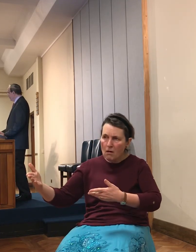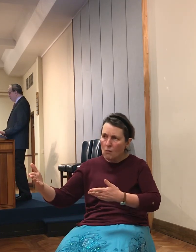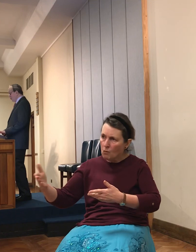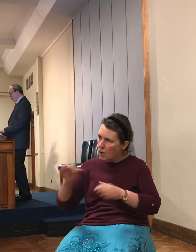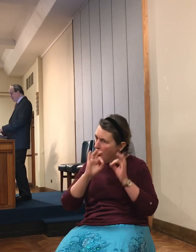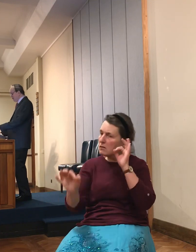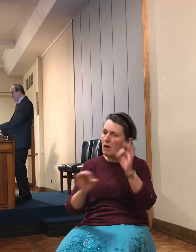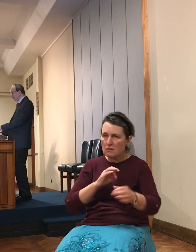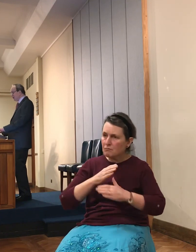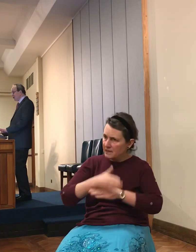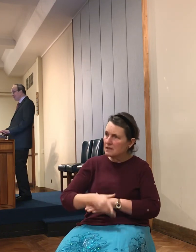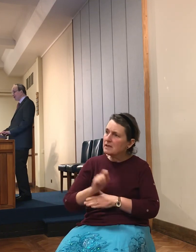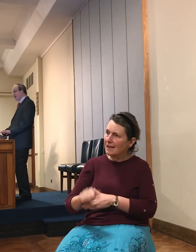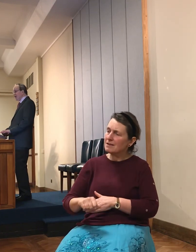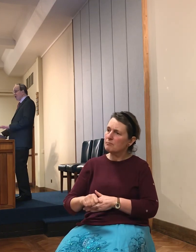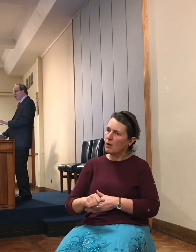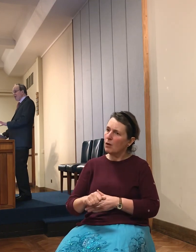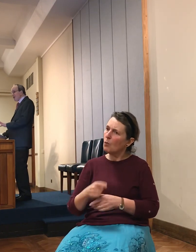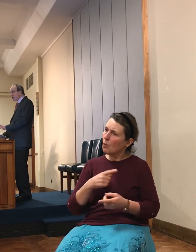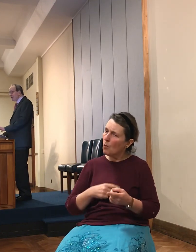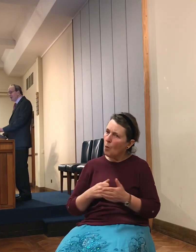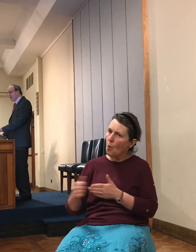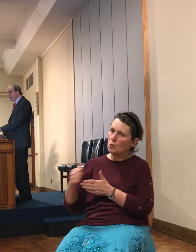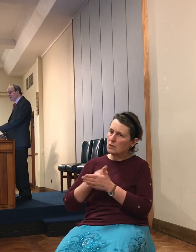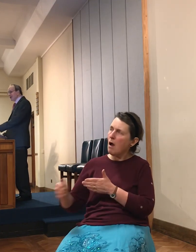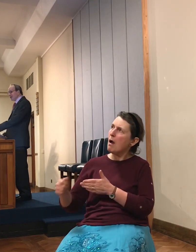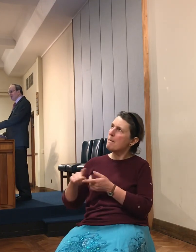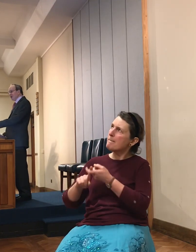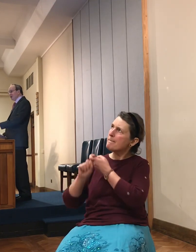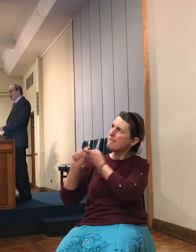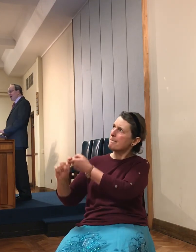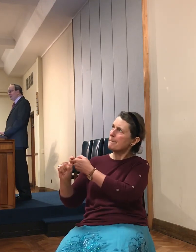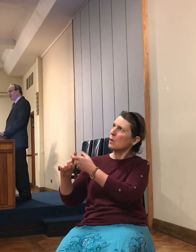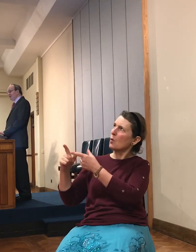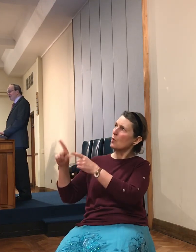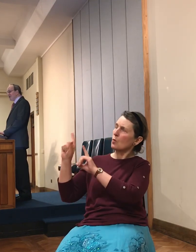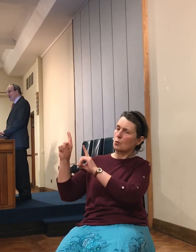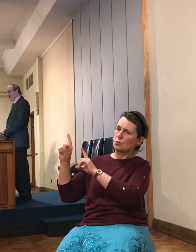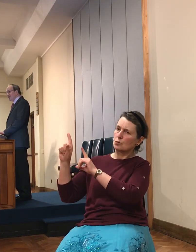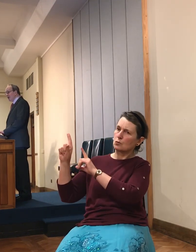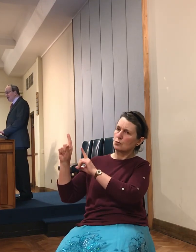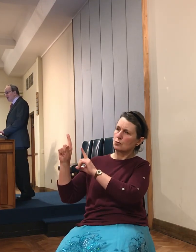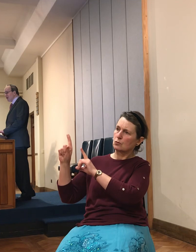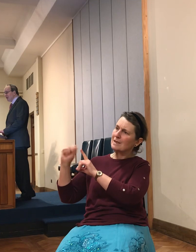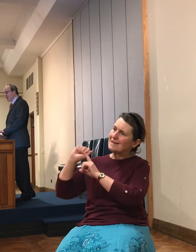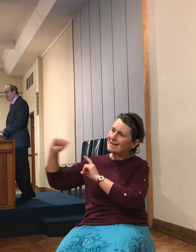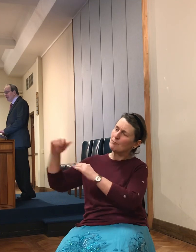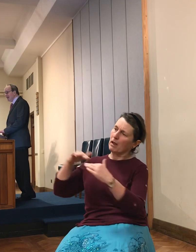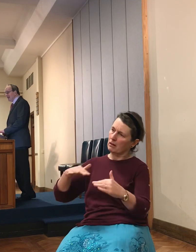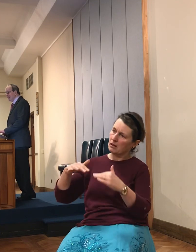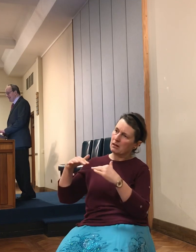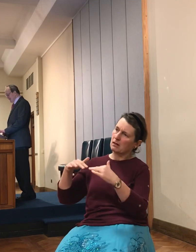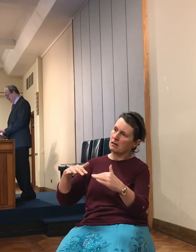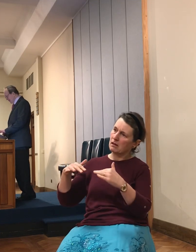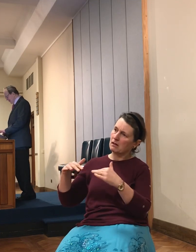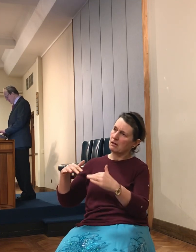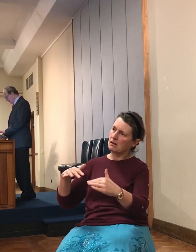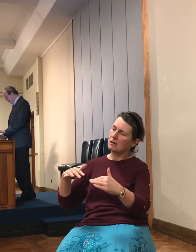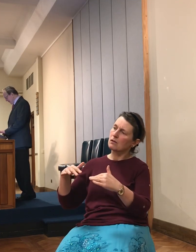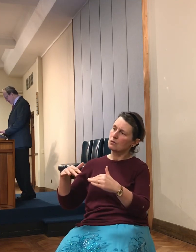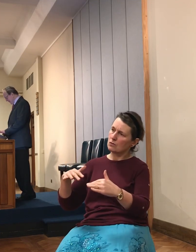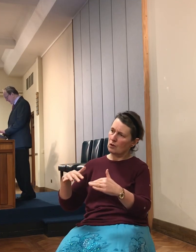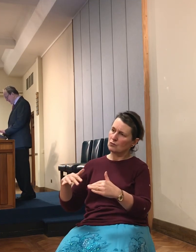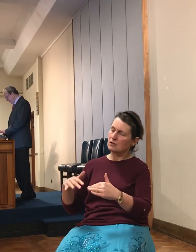So all these messages crowd in to these chapters wonderfully and